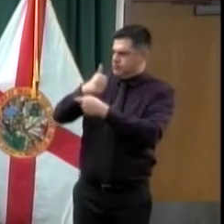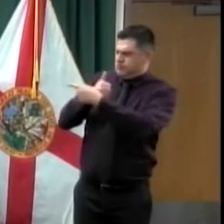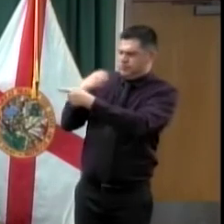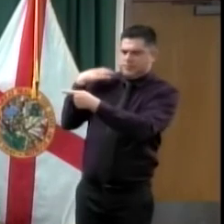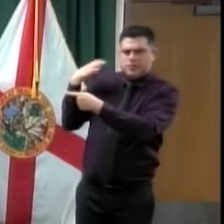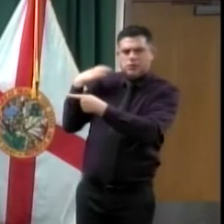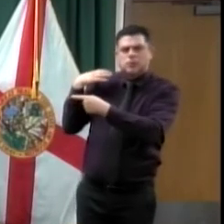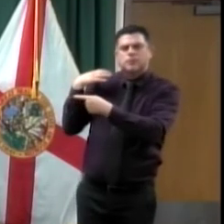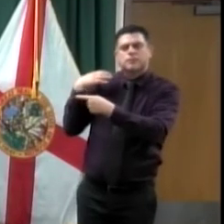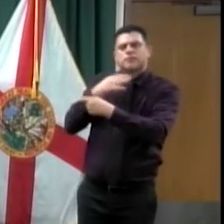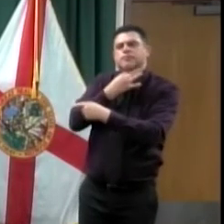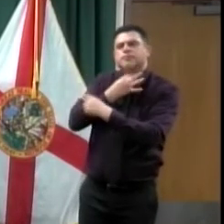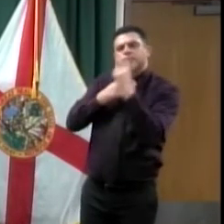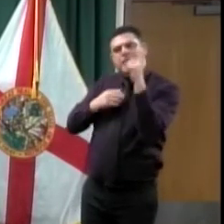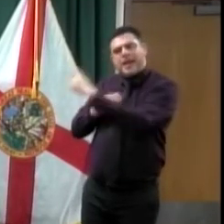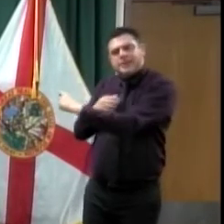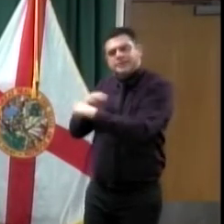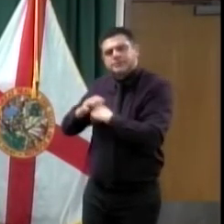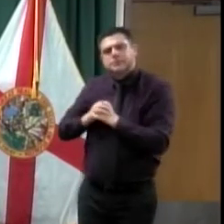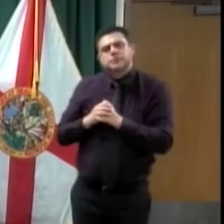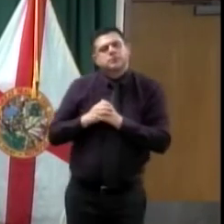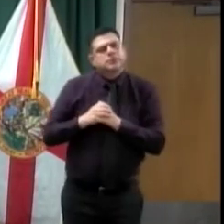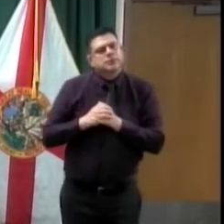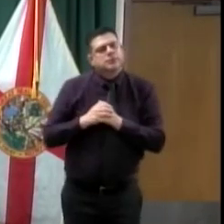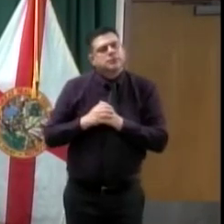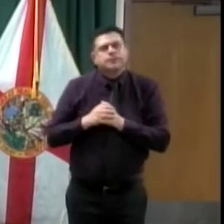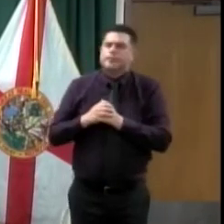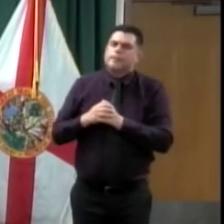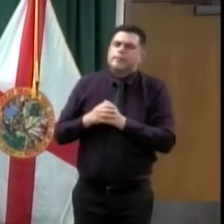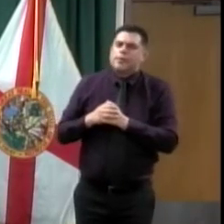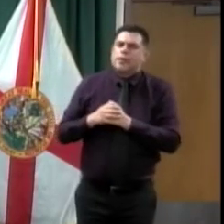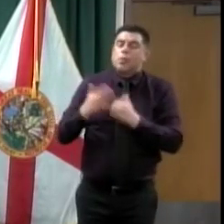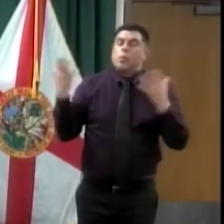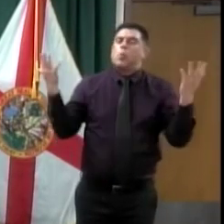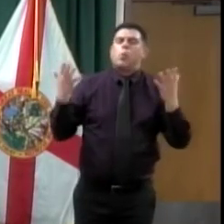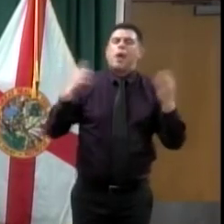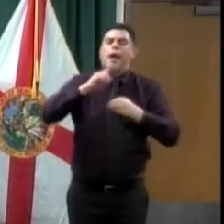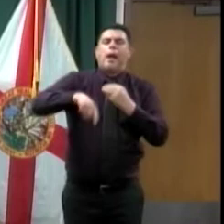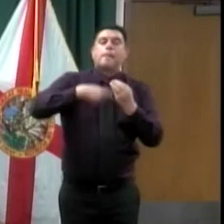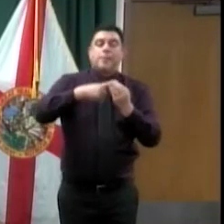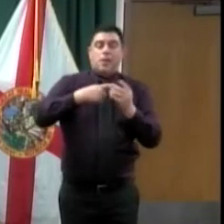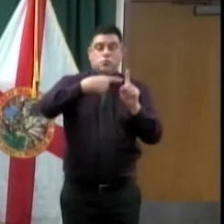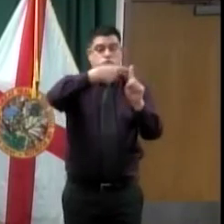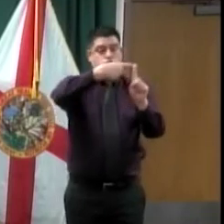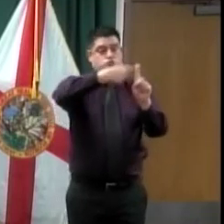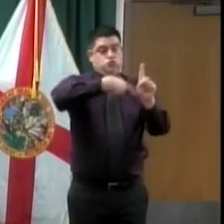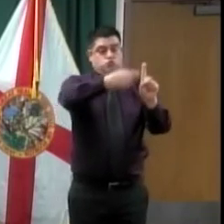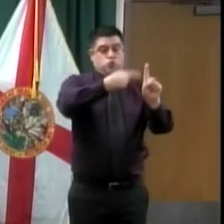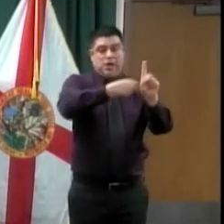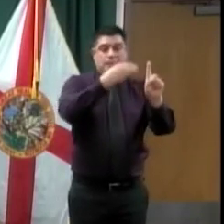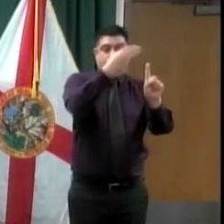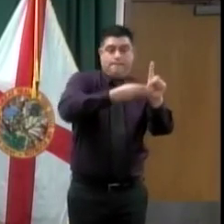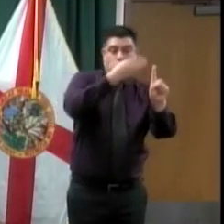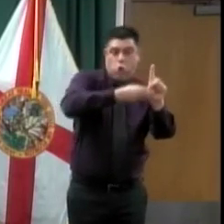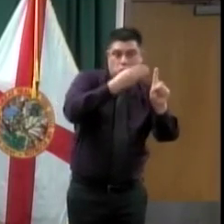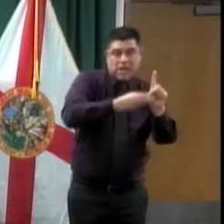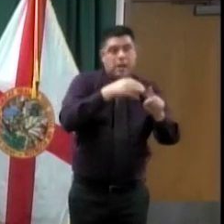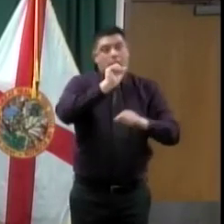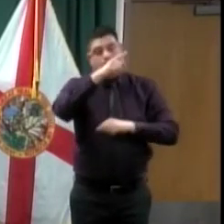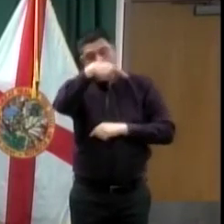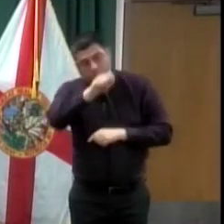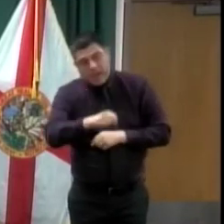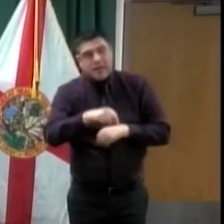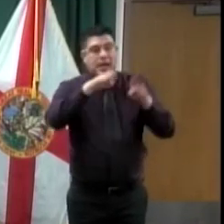Yes. I wanted to ask you about the rental assistance here in Seminole County. Sure. What can you tell us about that, and how do we